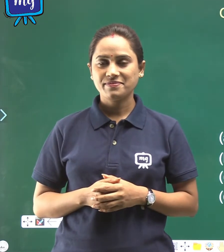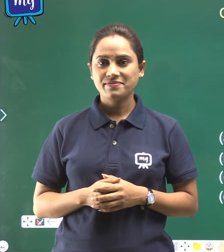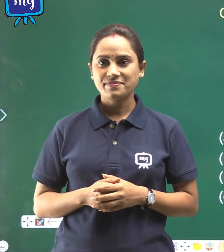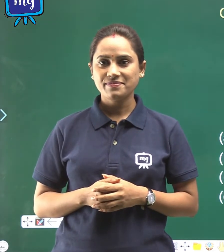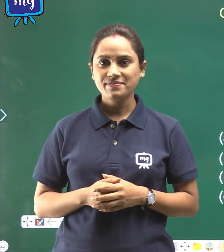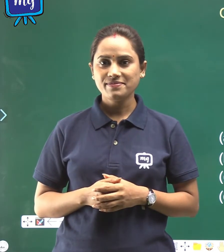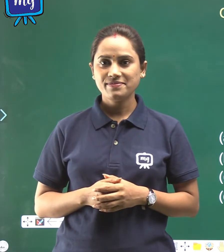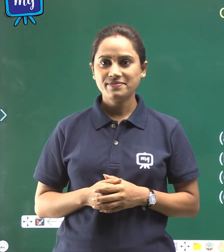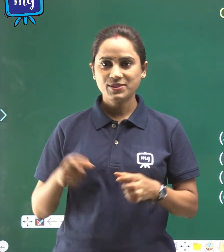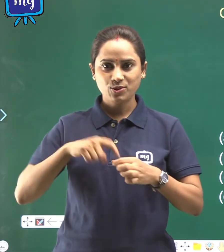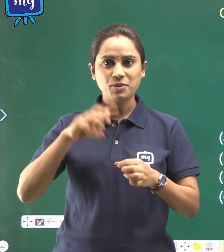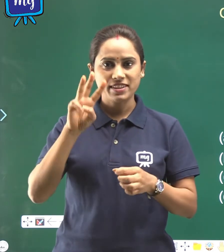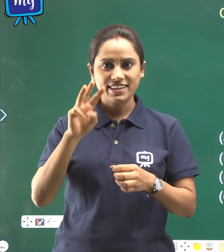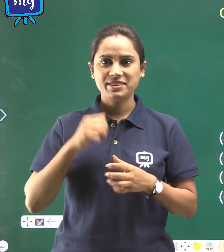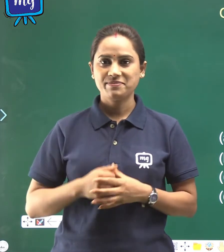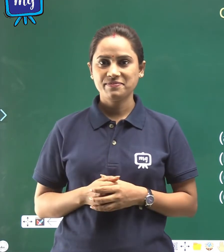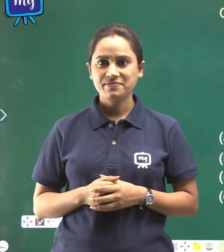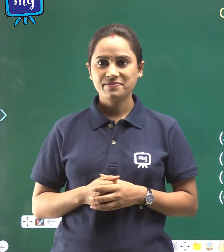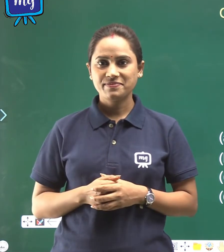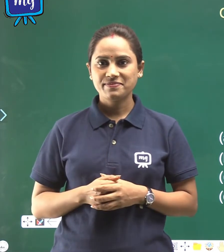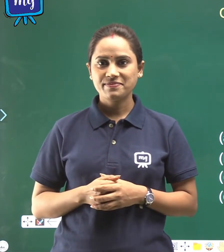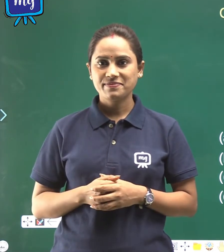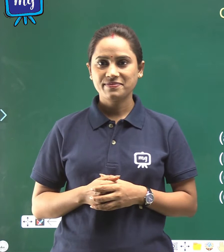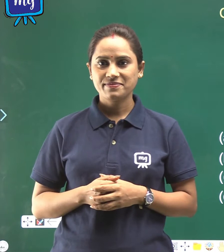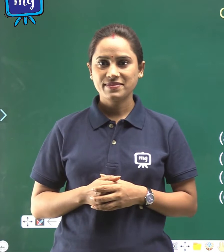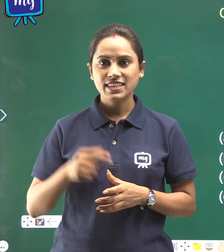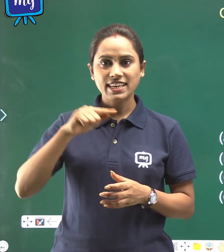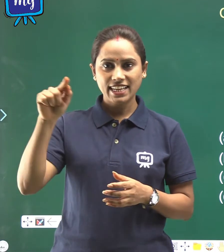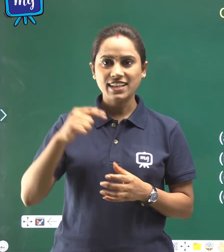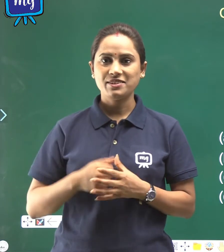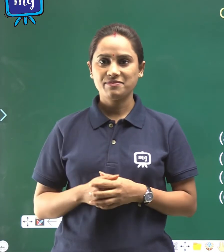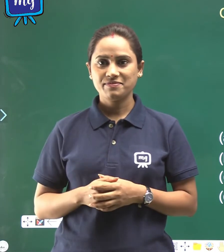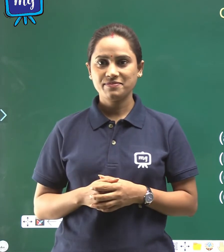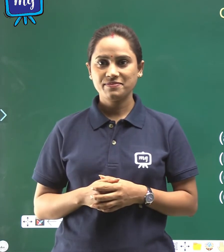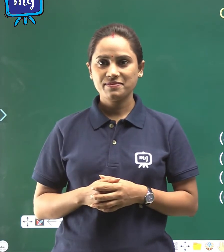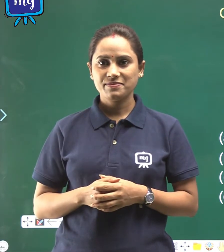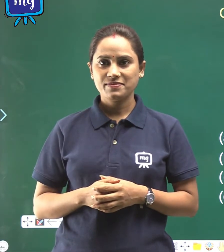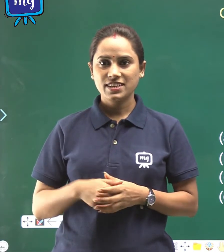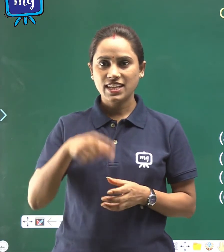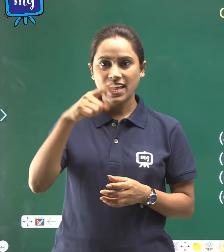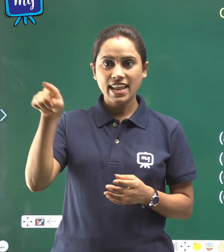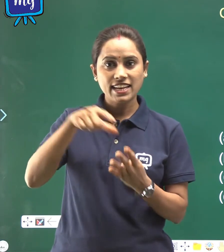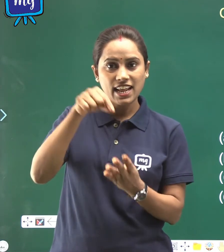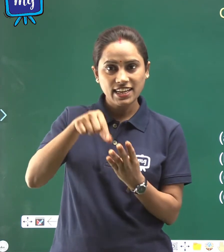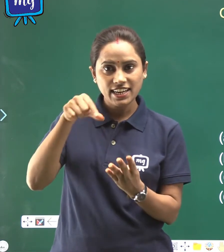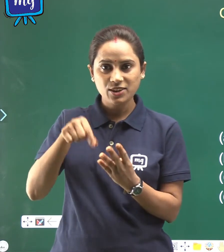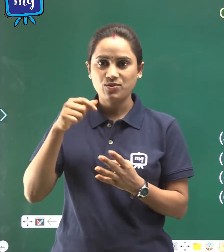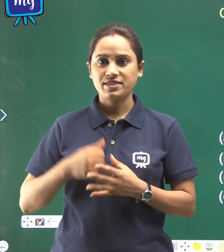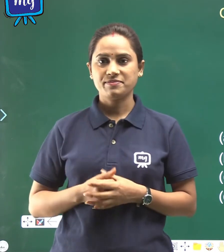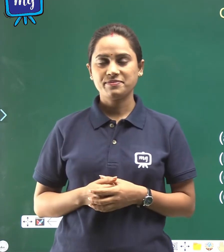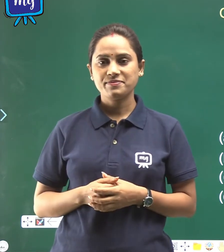Question number 3, take the correct alternative.